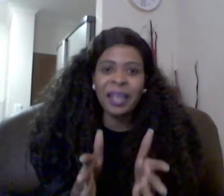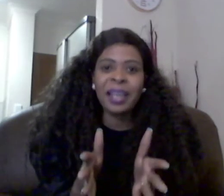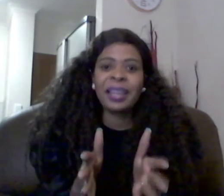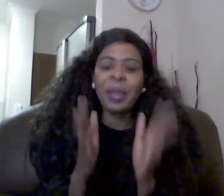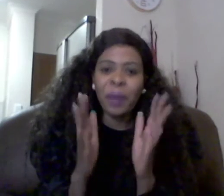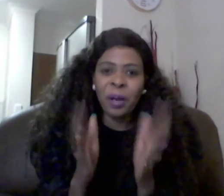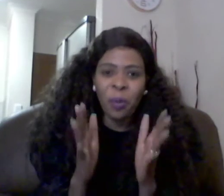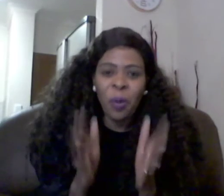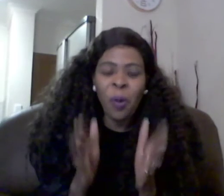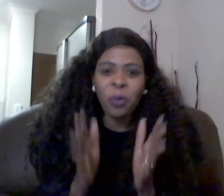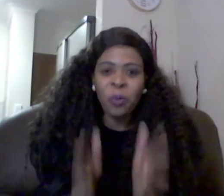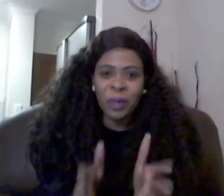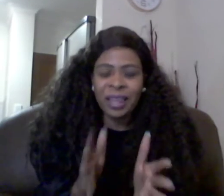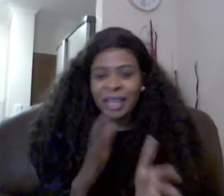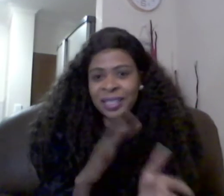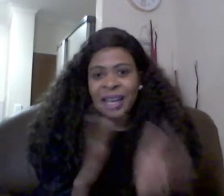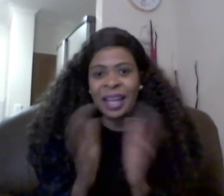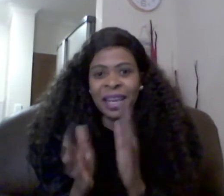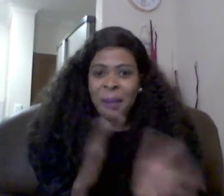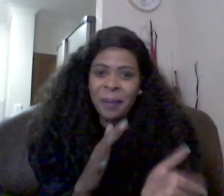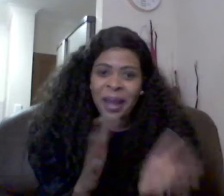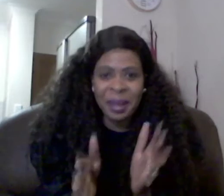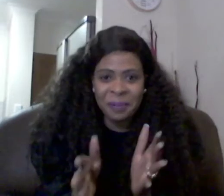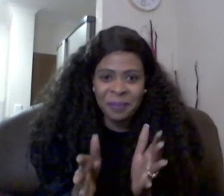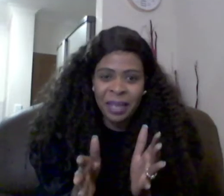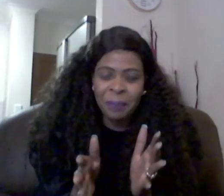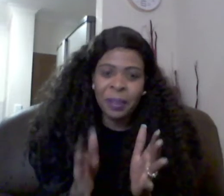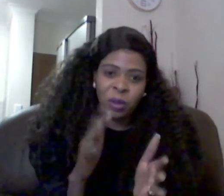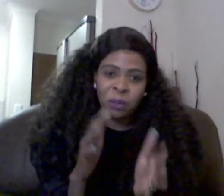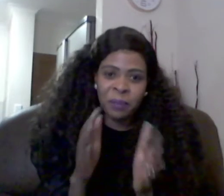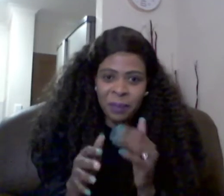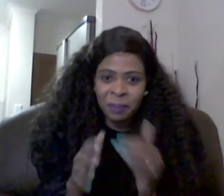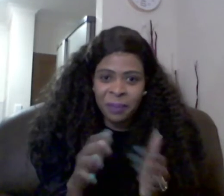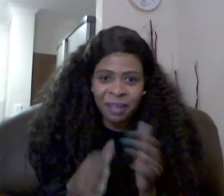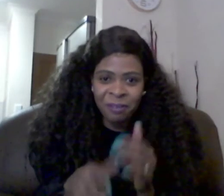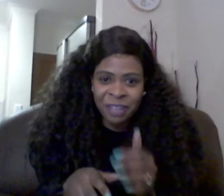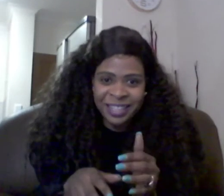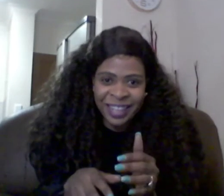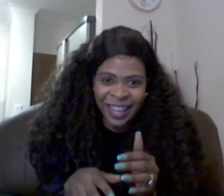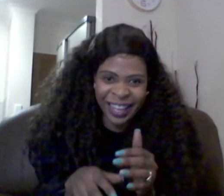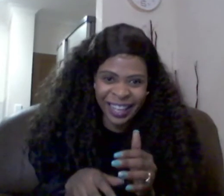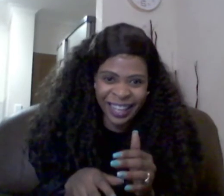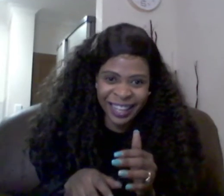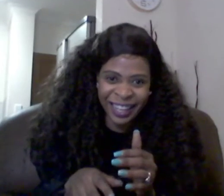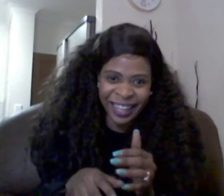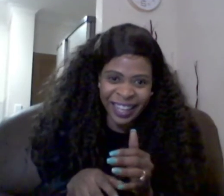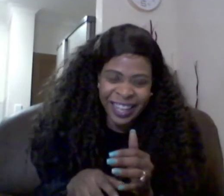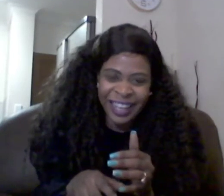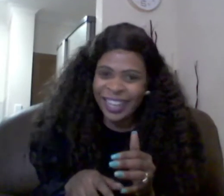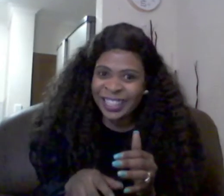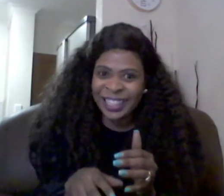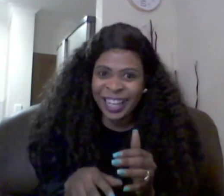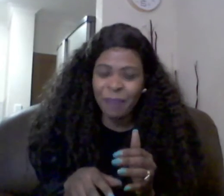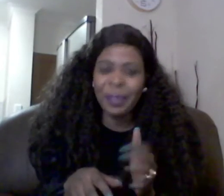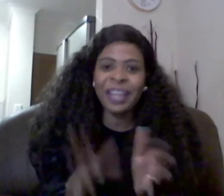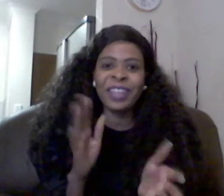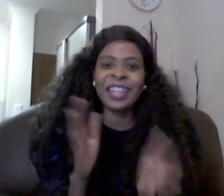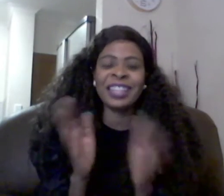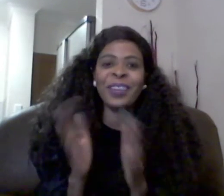that i want to grow old with like sarah and abraham but not me being buried first like sarah but if that is the will